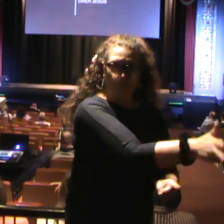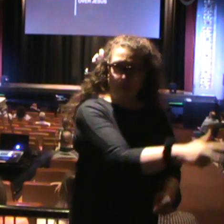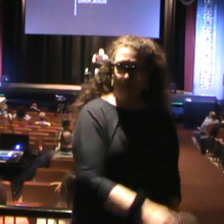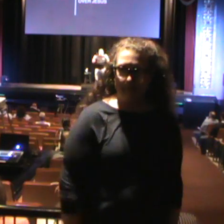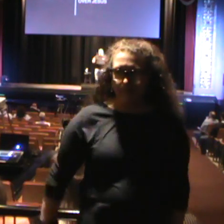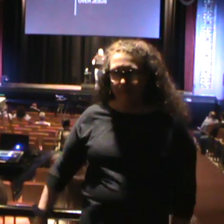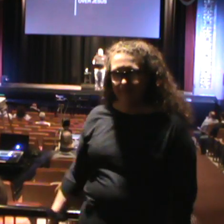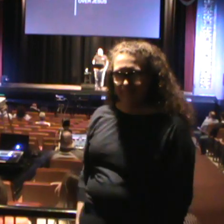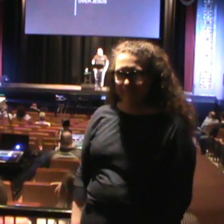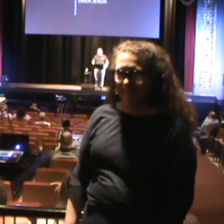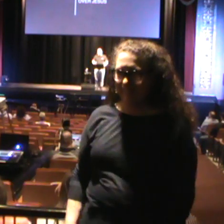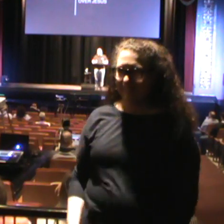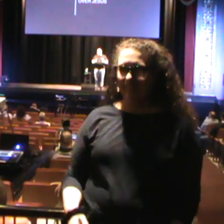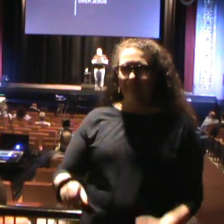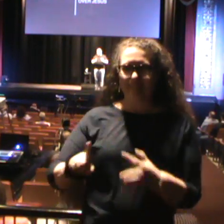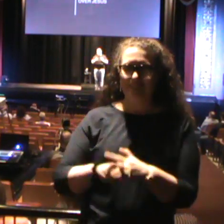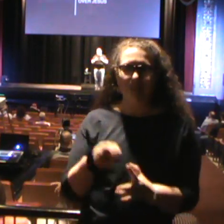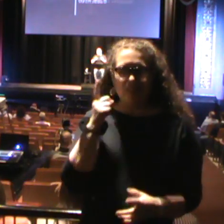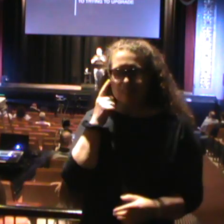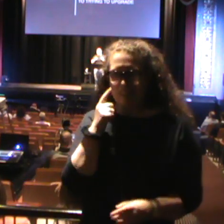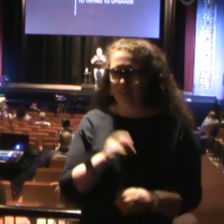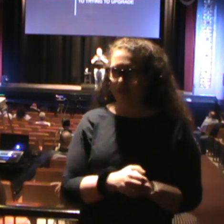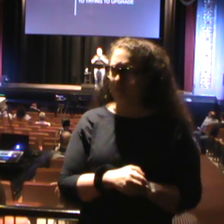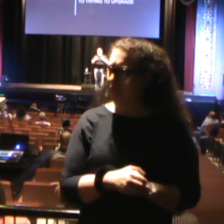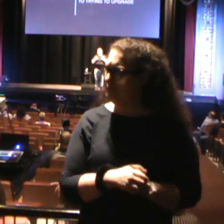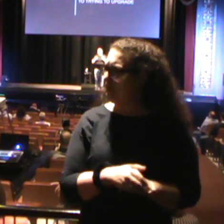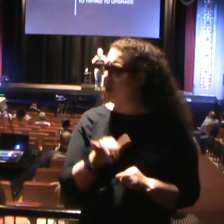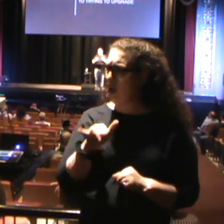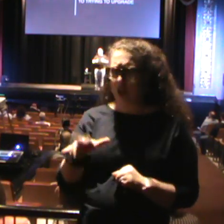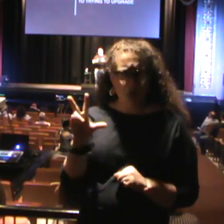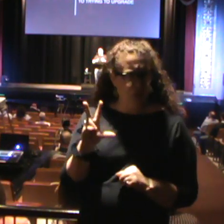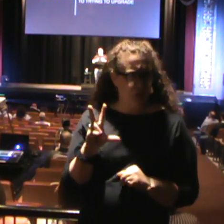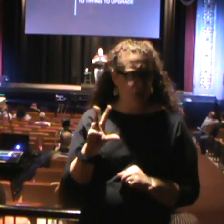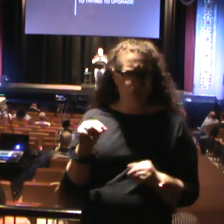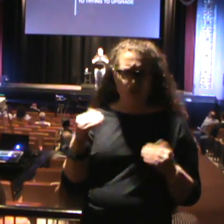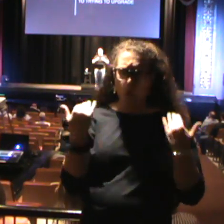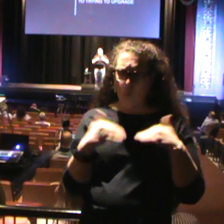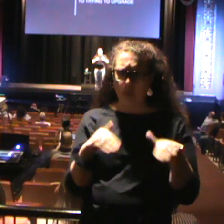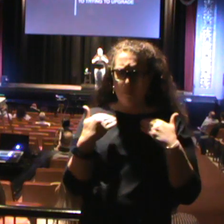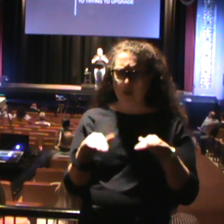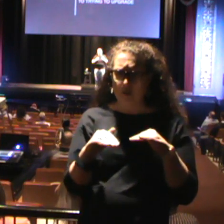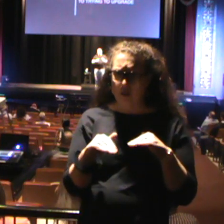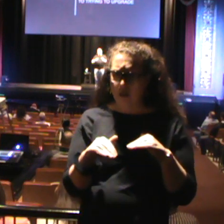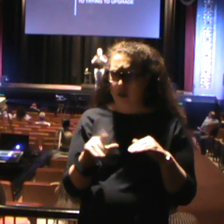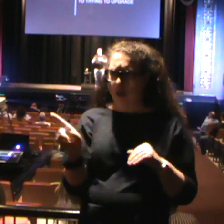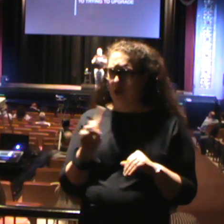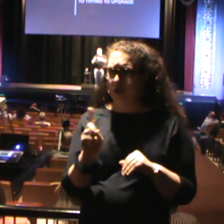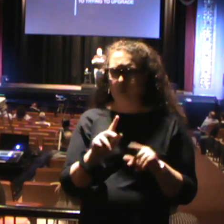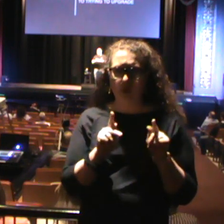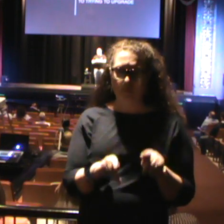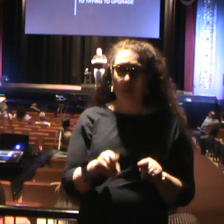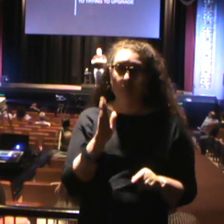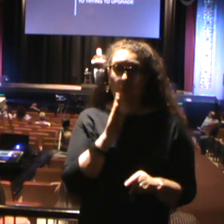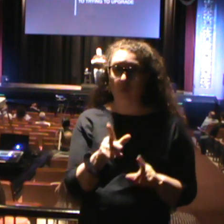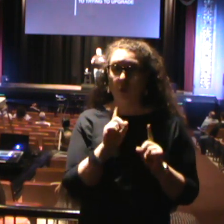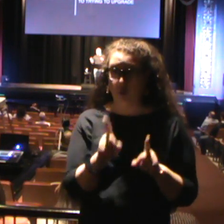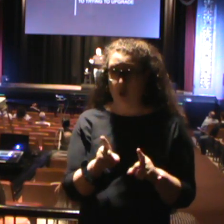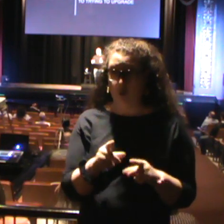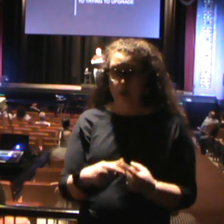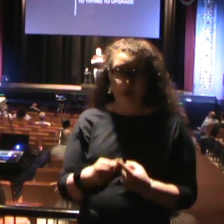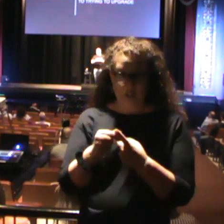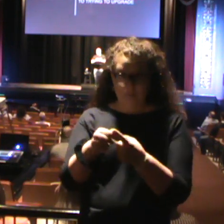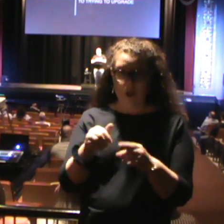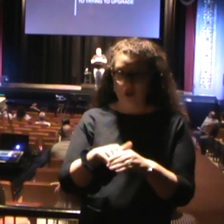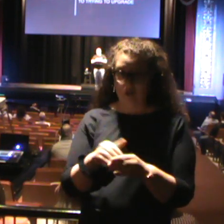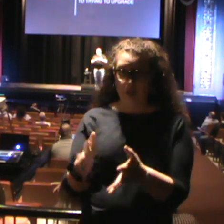Like, and I started thinking about it. There's no limit to where people will go, especially in America, trying